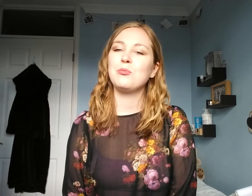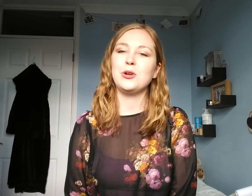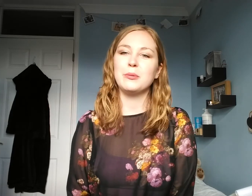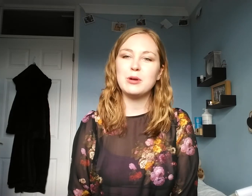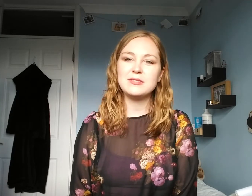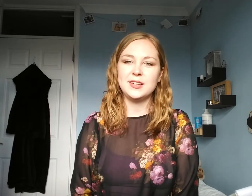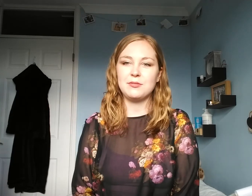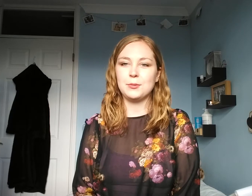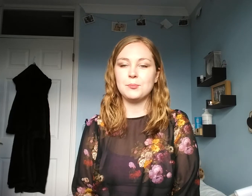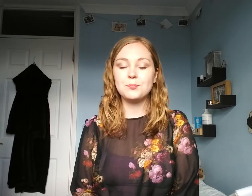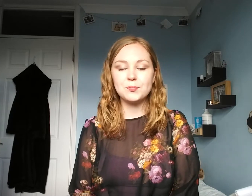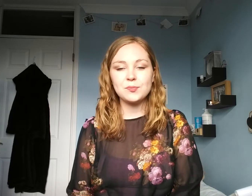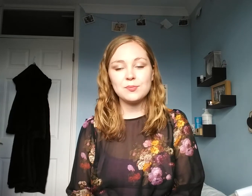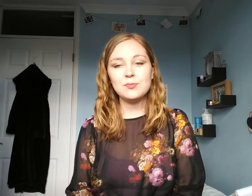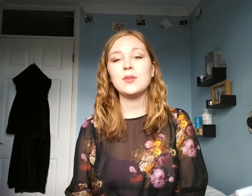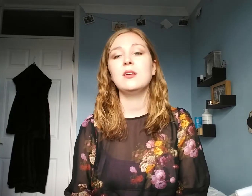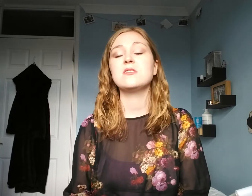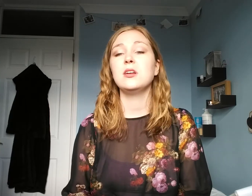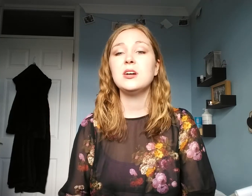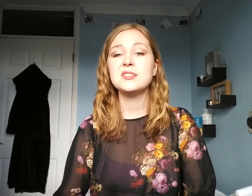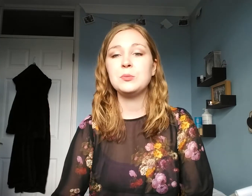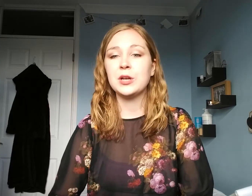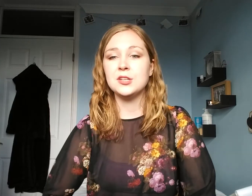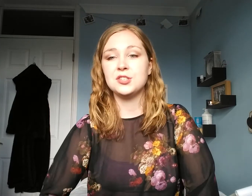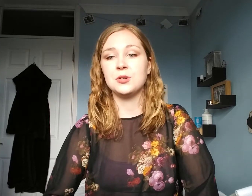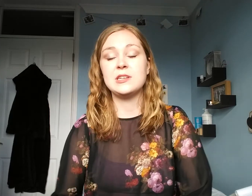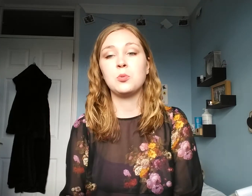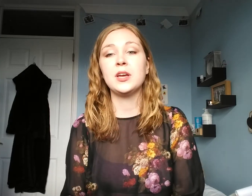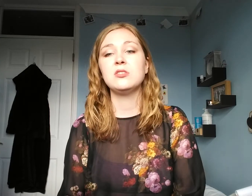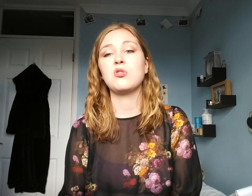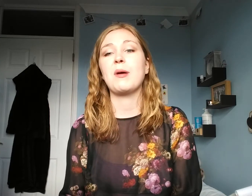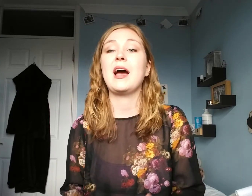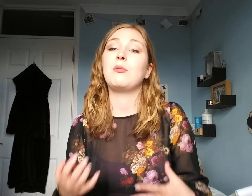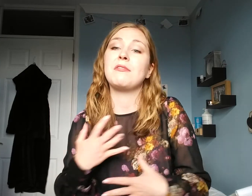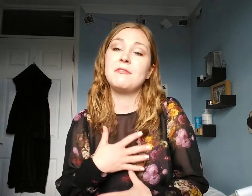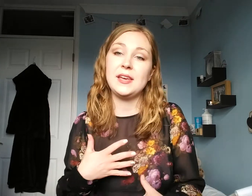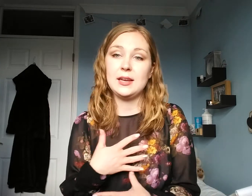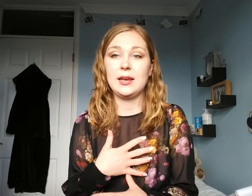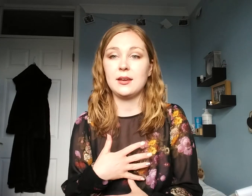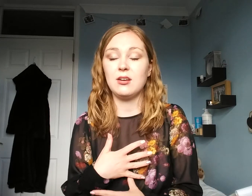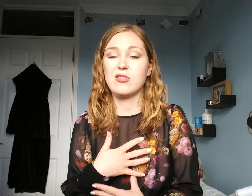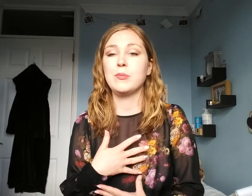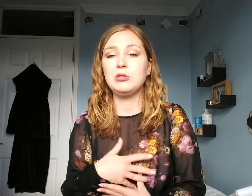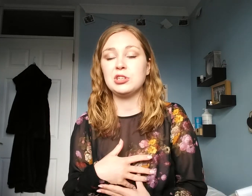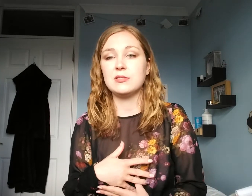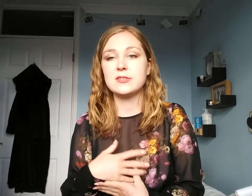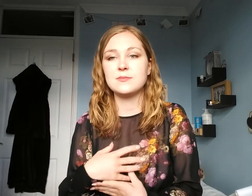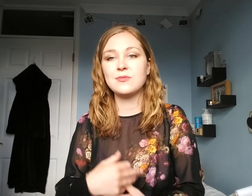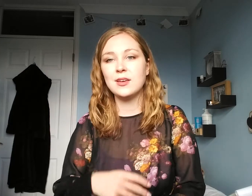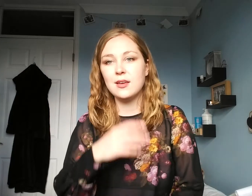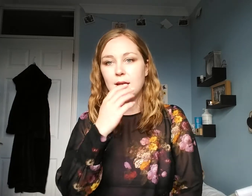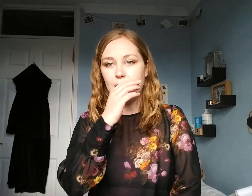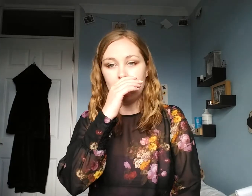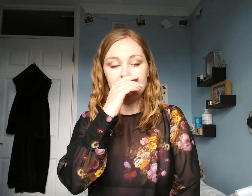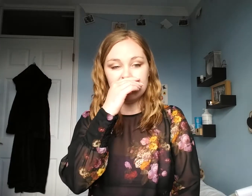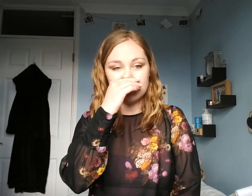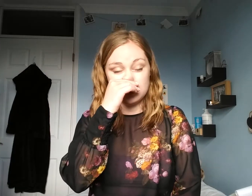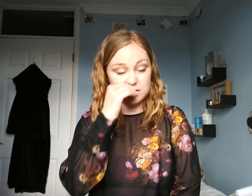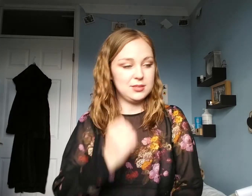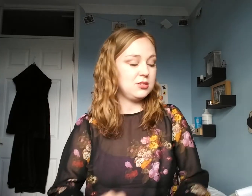Brilliant. Well done, everyone. So, the last thing we're going to do is we're going to talk about how we're feeling, our emotions. And to